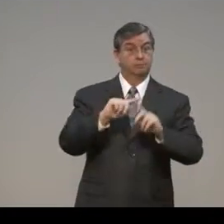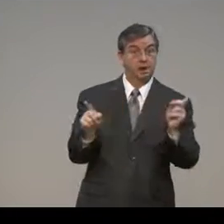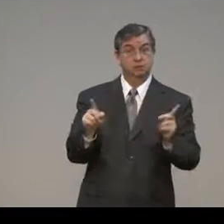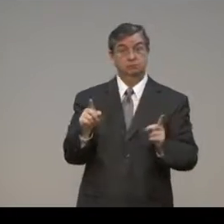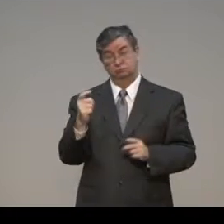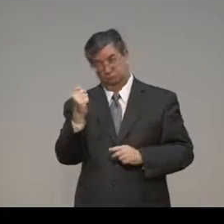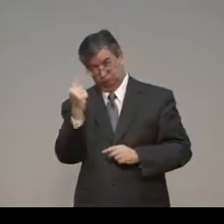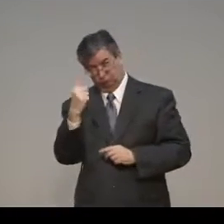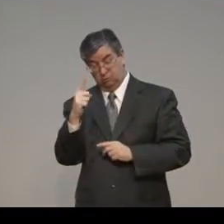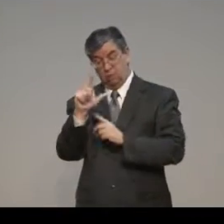in honor of God.